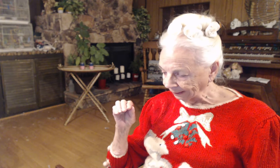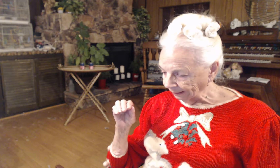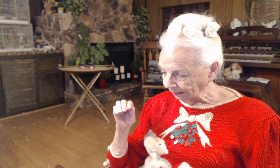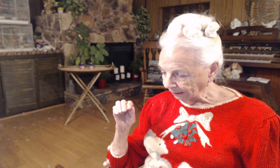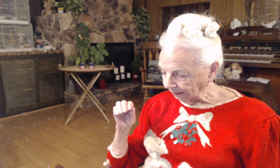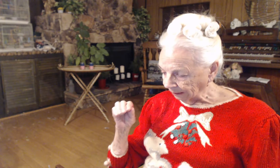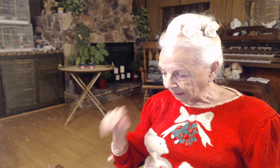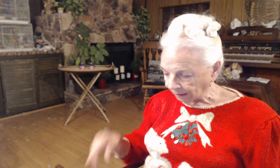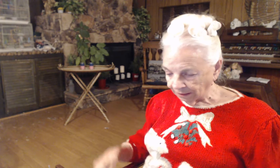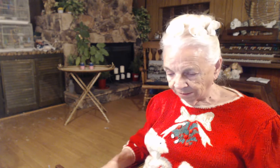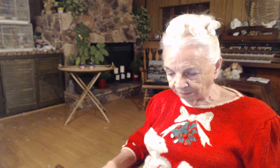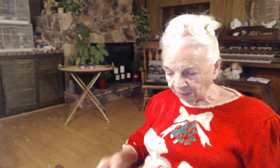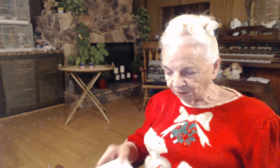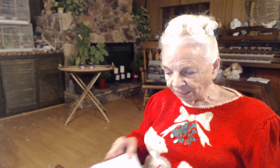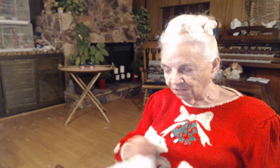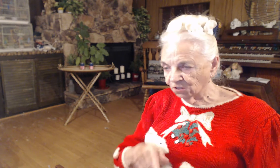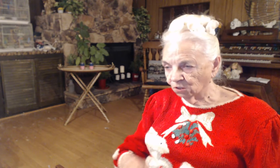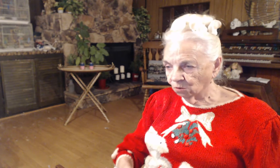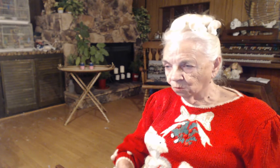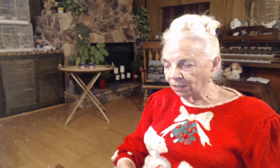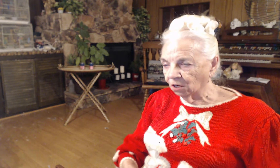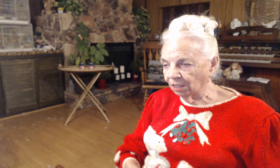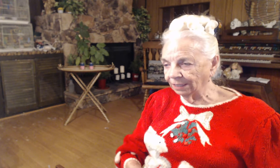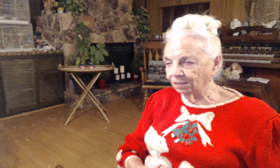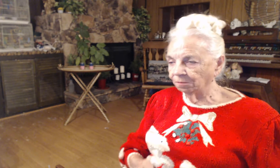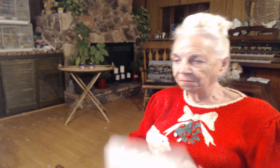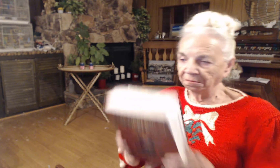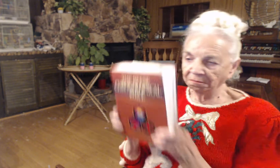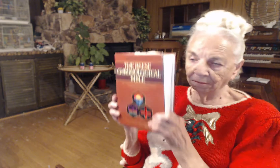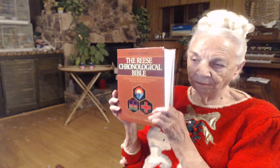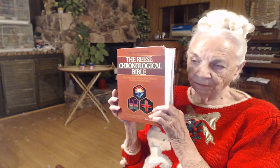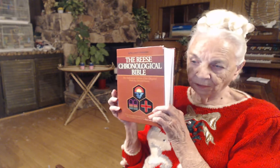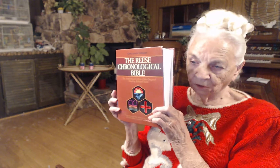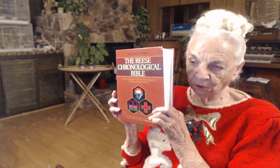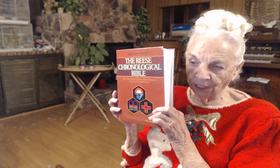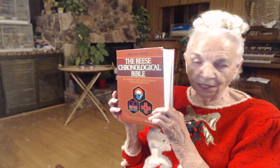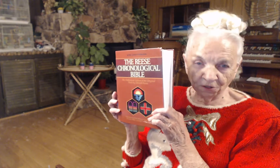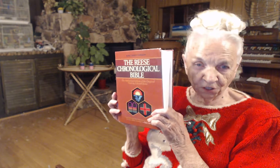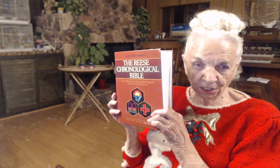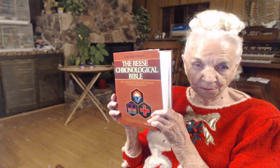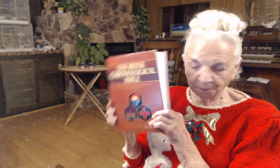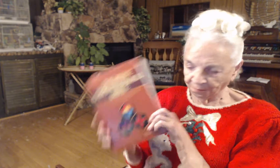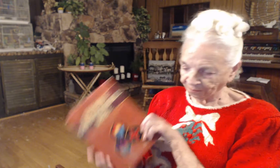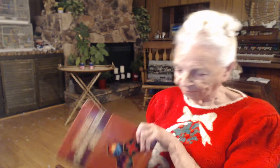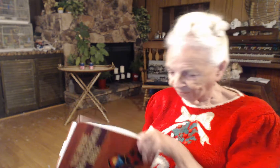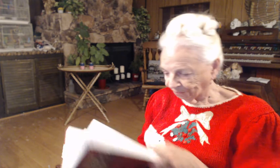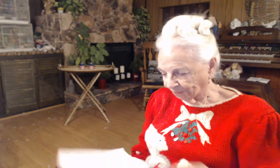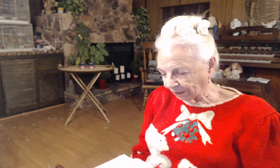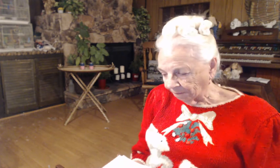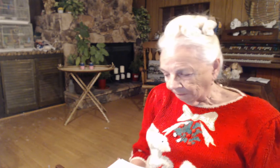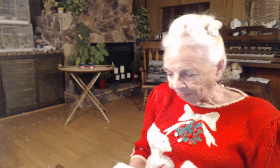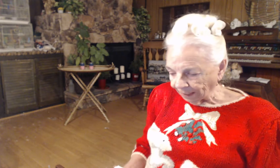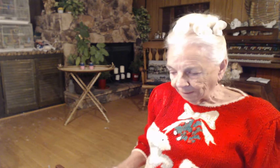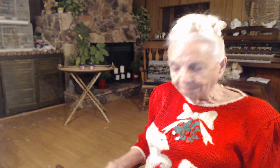Uh, nowadays we call it chronology, but